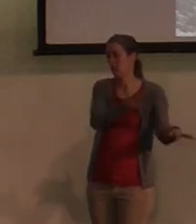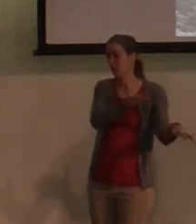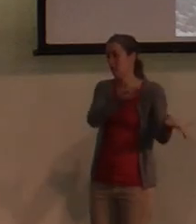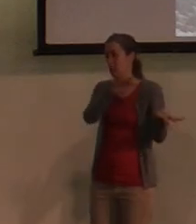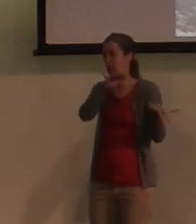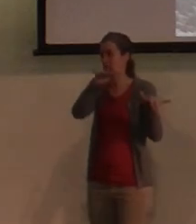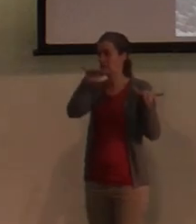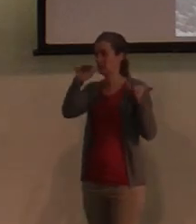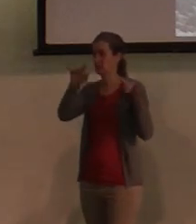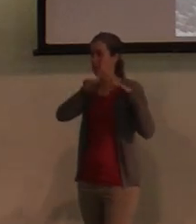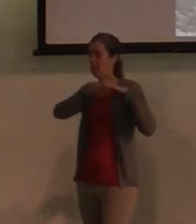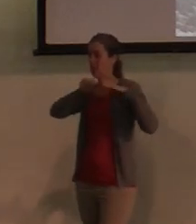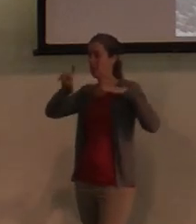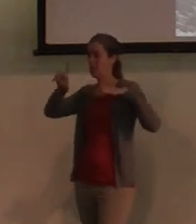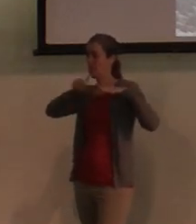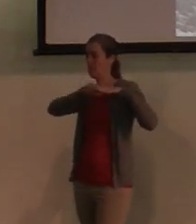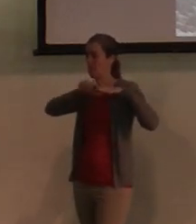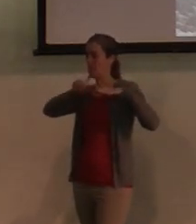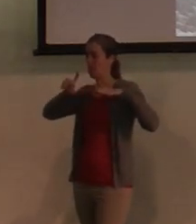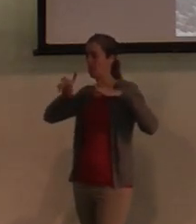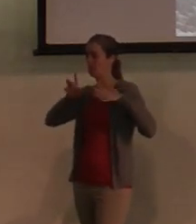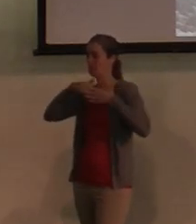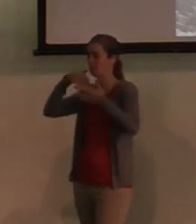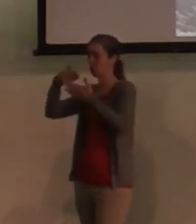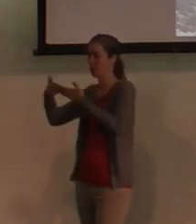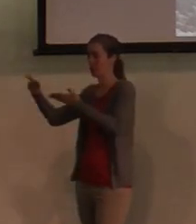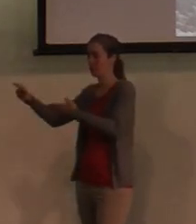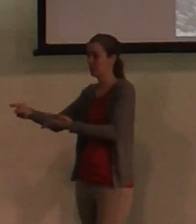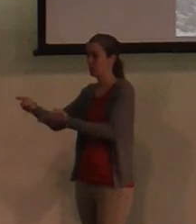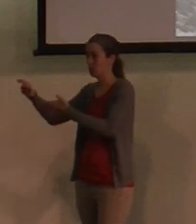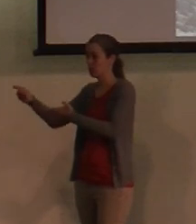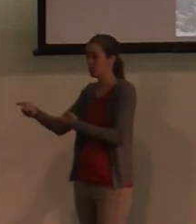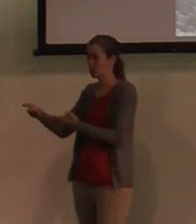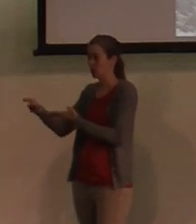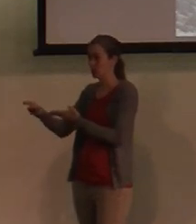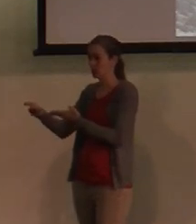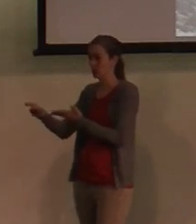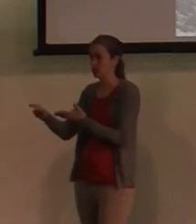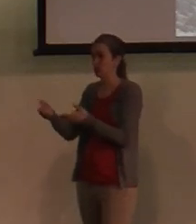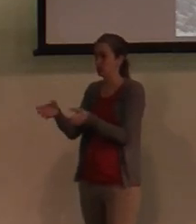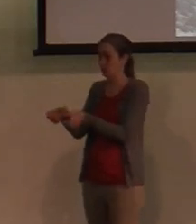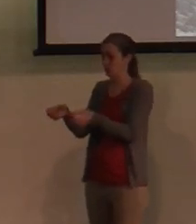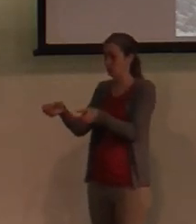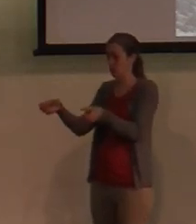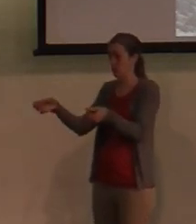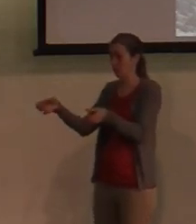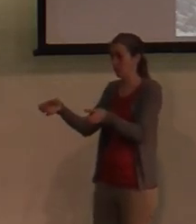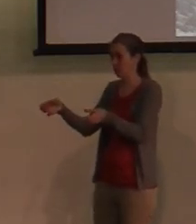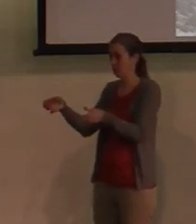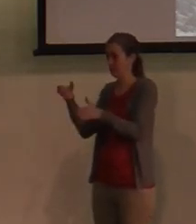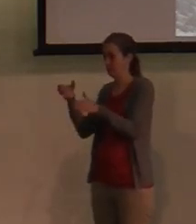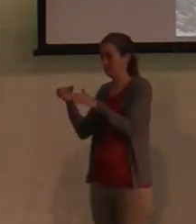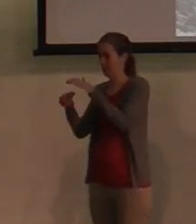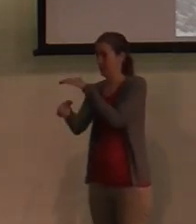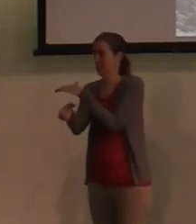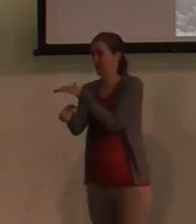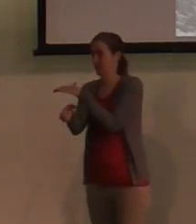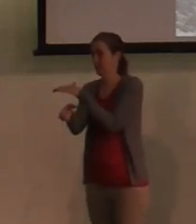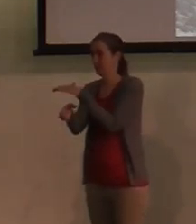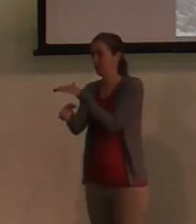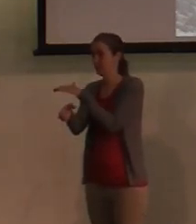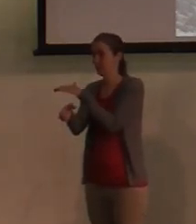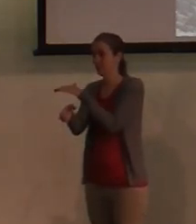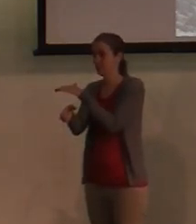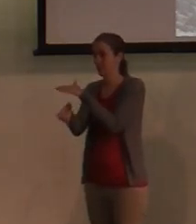area where they had their life going on here. And then the scrolls ultimately ended up being placed in these different caves.